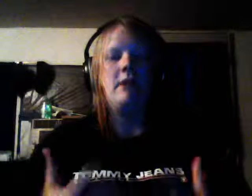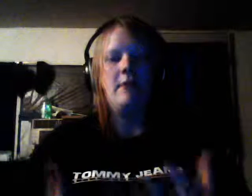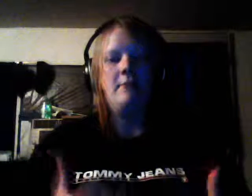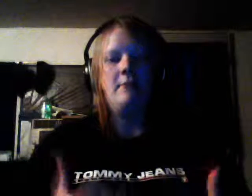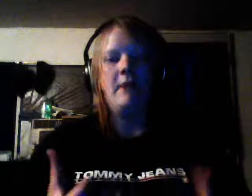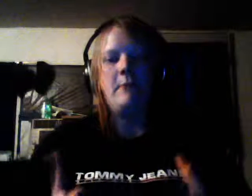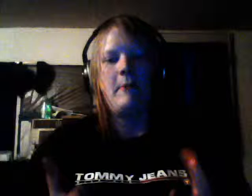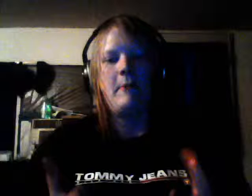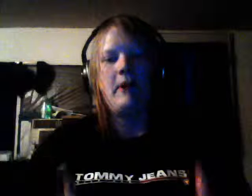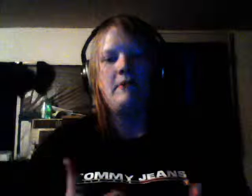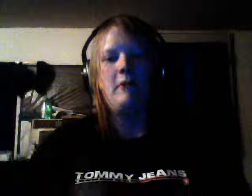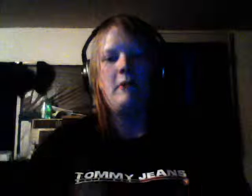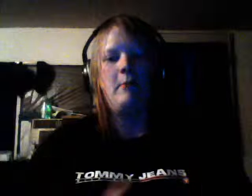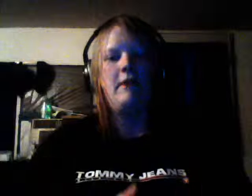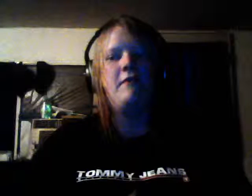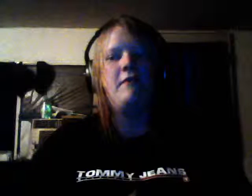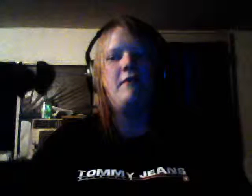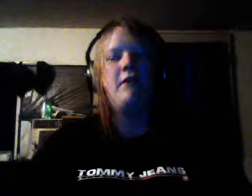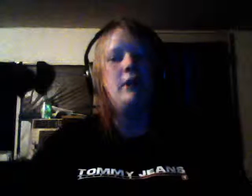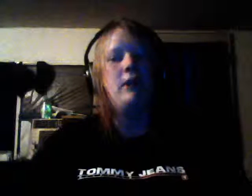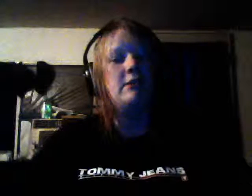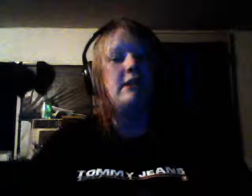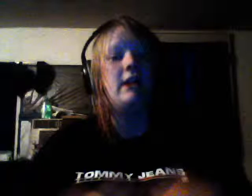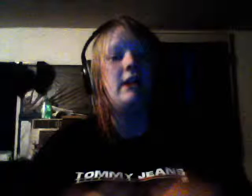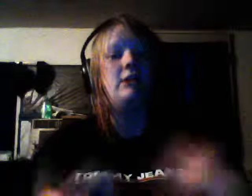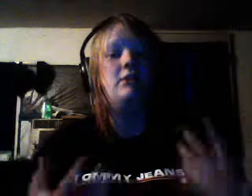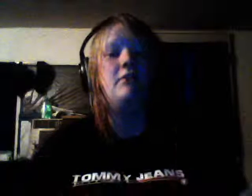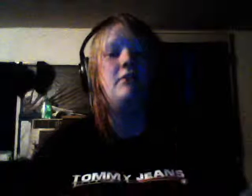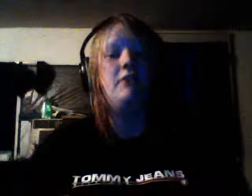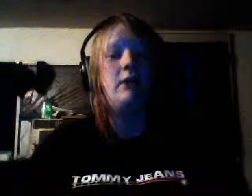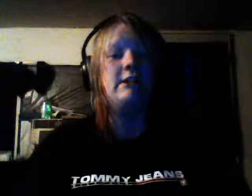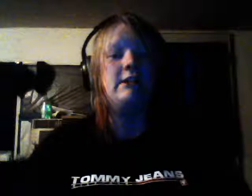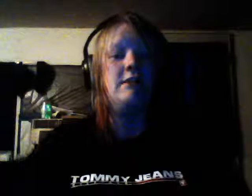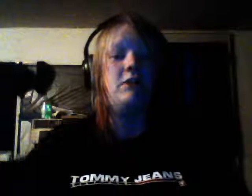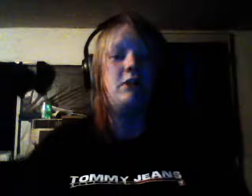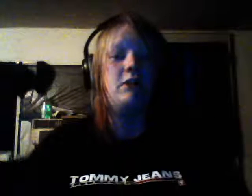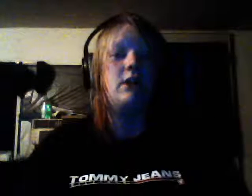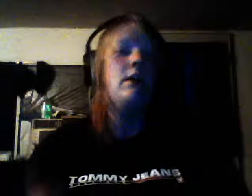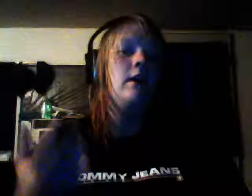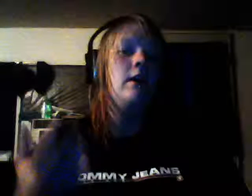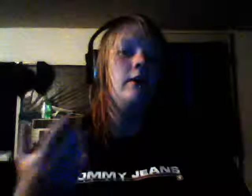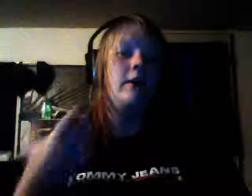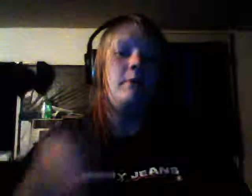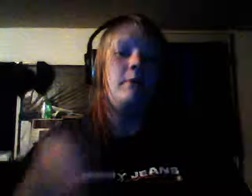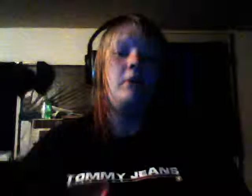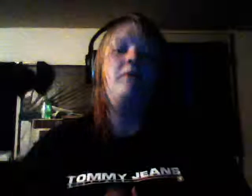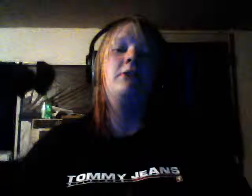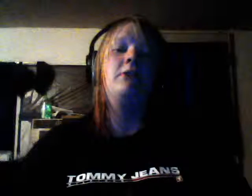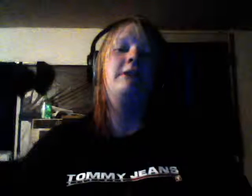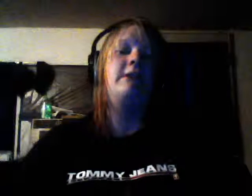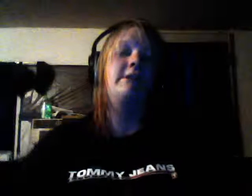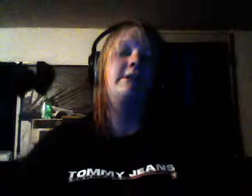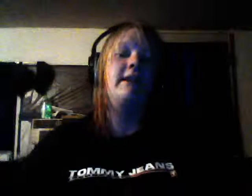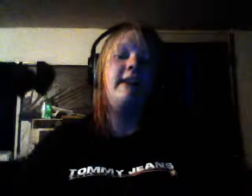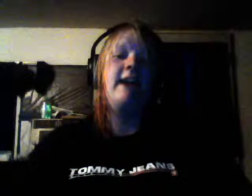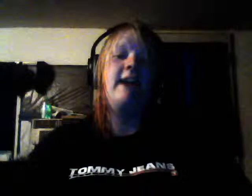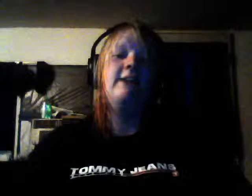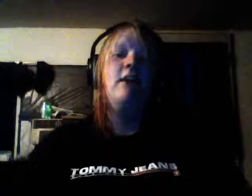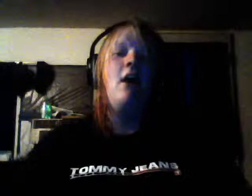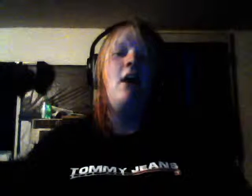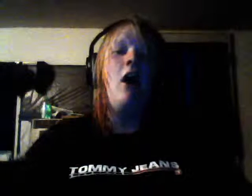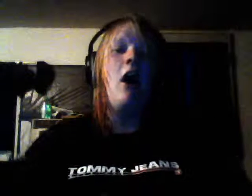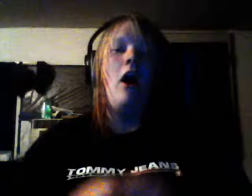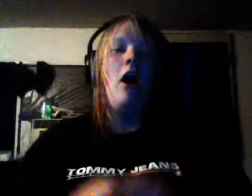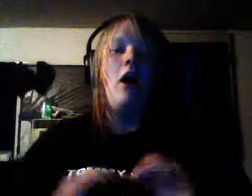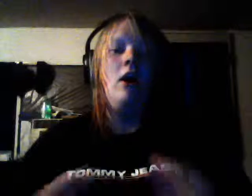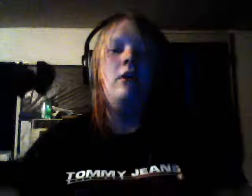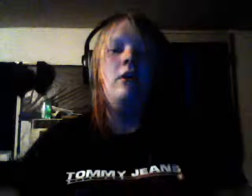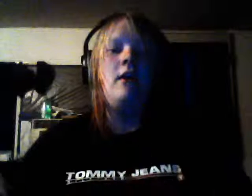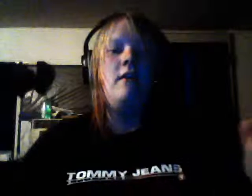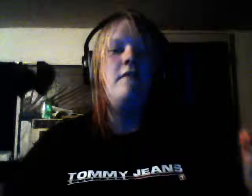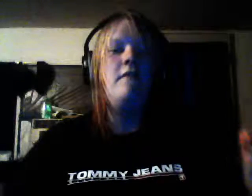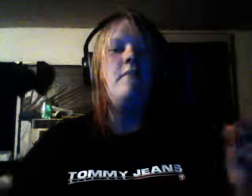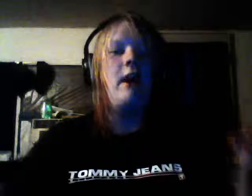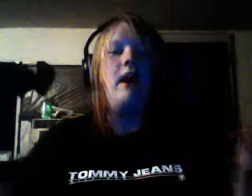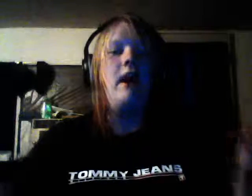like prepare a little bit for videos that I can do for you guys in the future like book reviews and things like that all of my